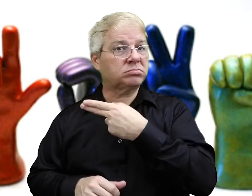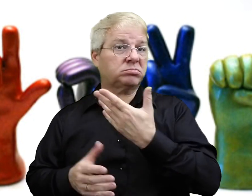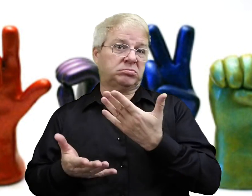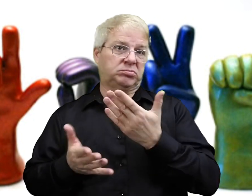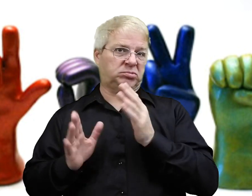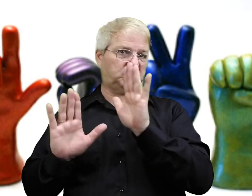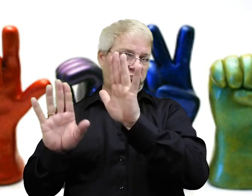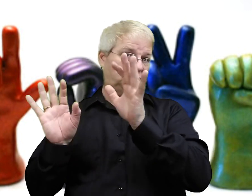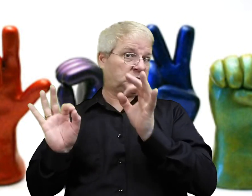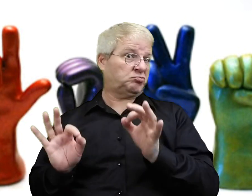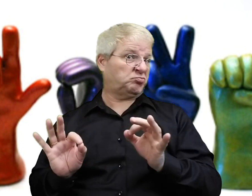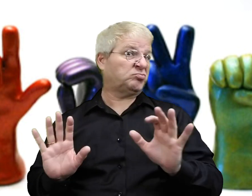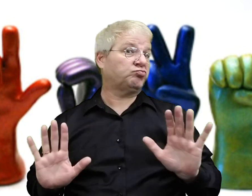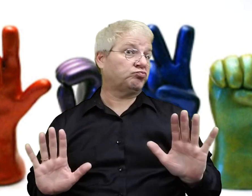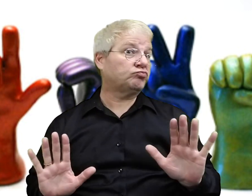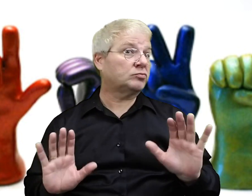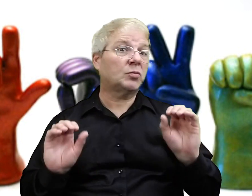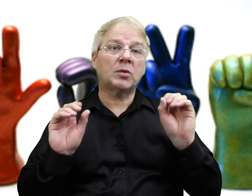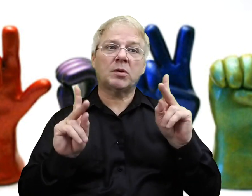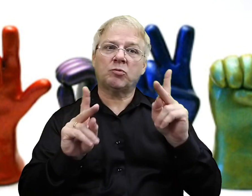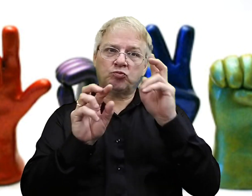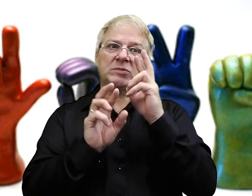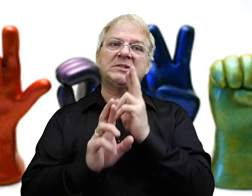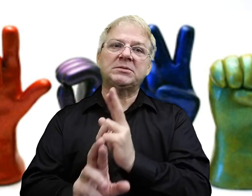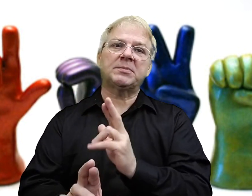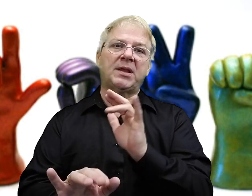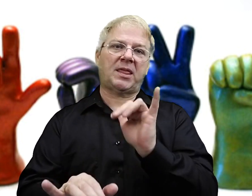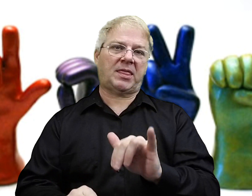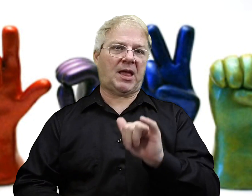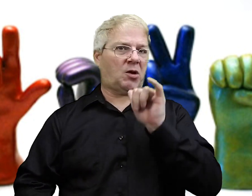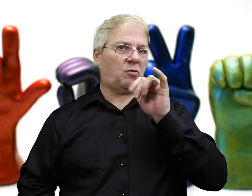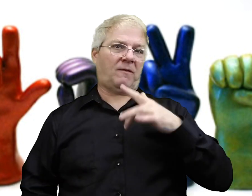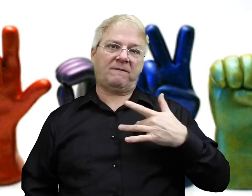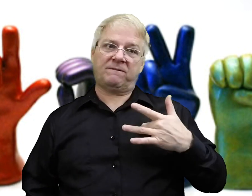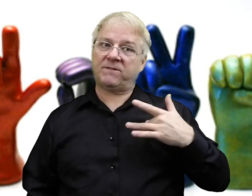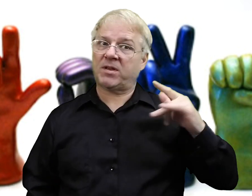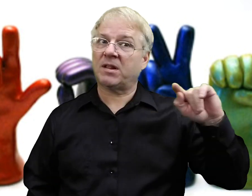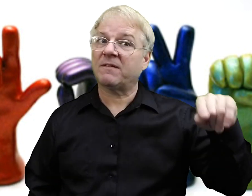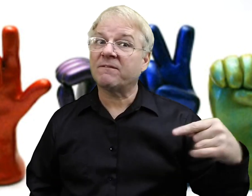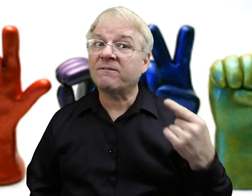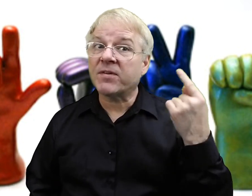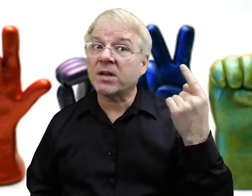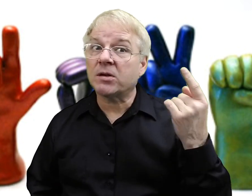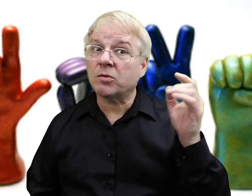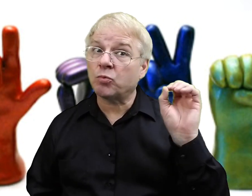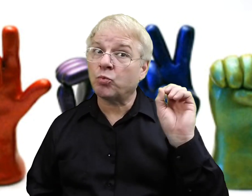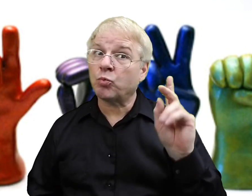Or perhaps just cut you off. It's their choice. Okay. But respect that decision and don't feel offended.